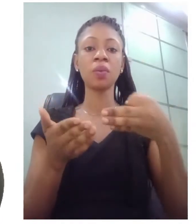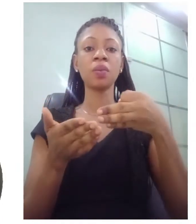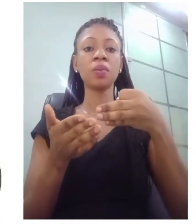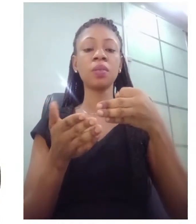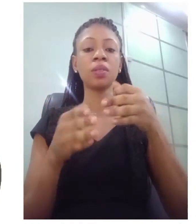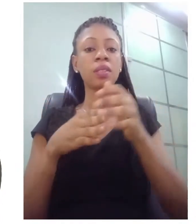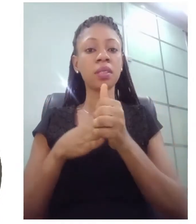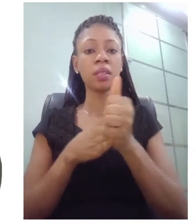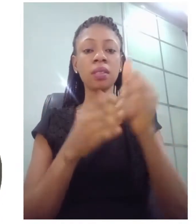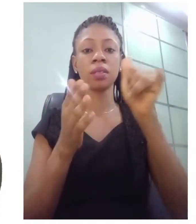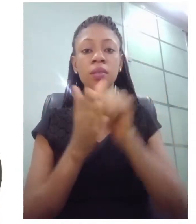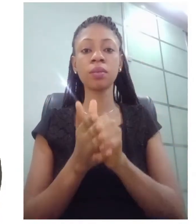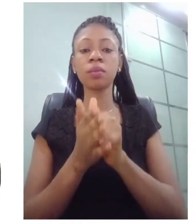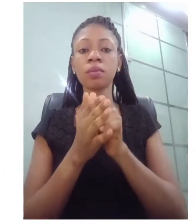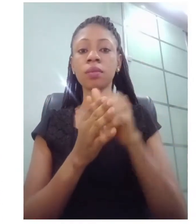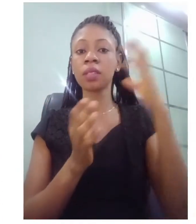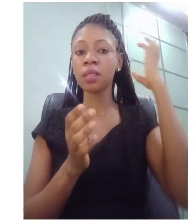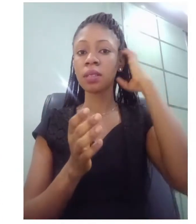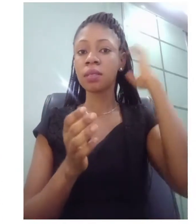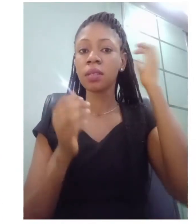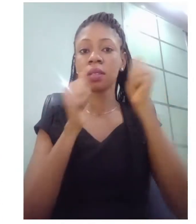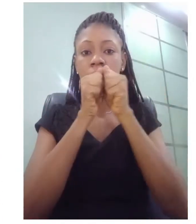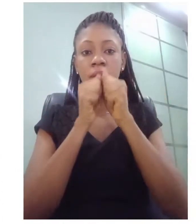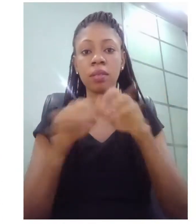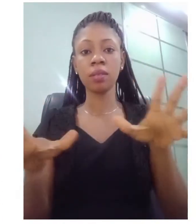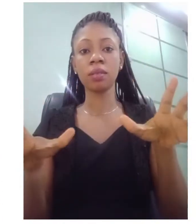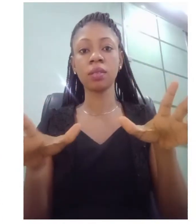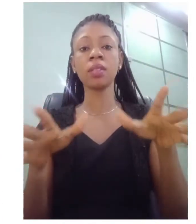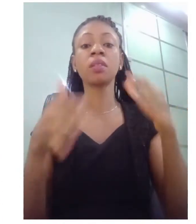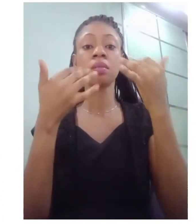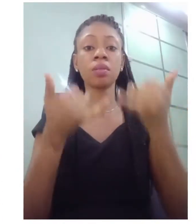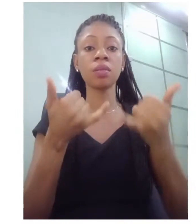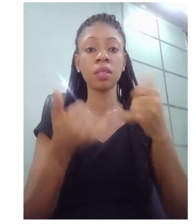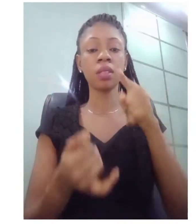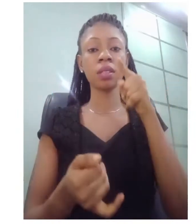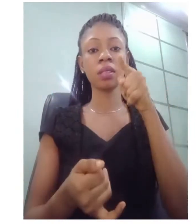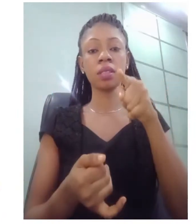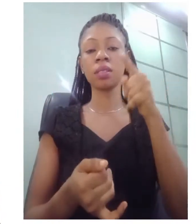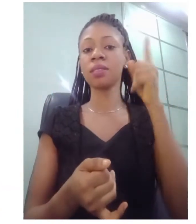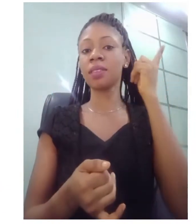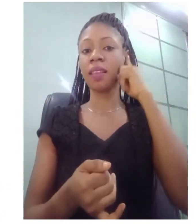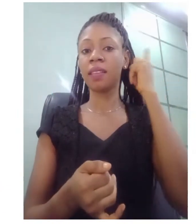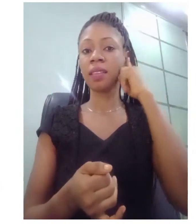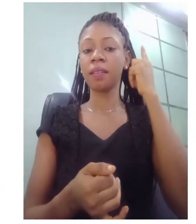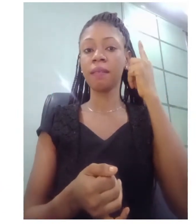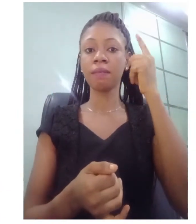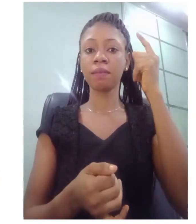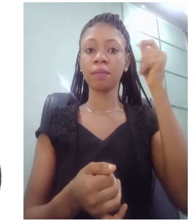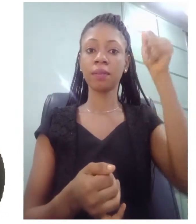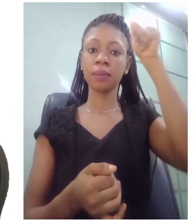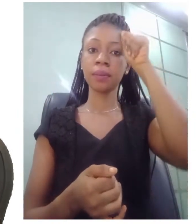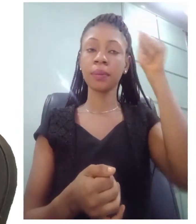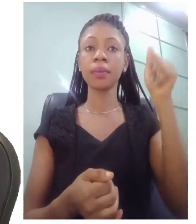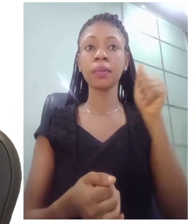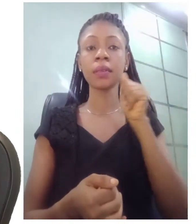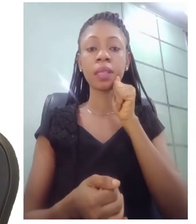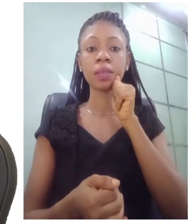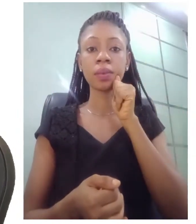about Aisha losing her hearing and today she is a deaf adult. And Aisha's story is